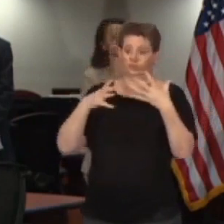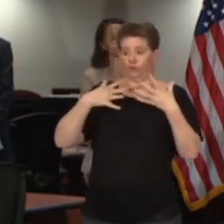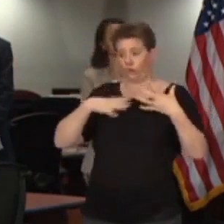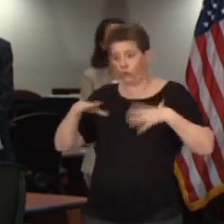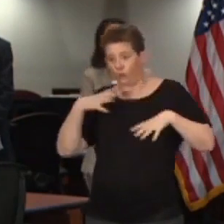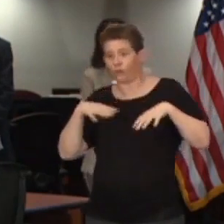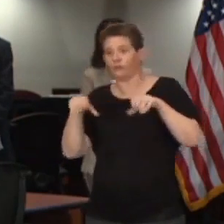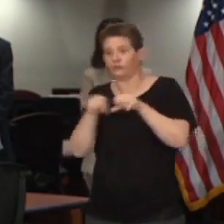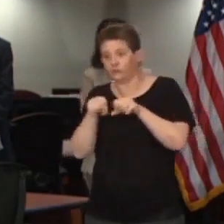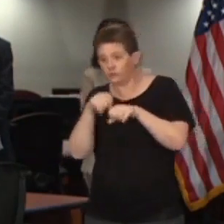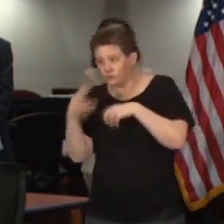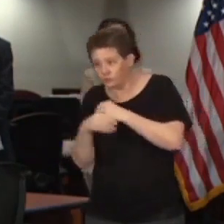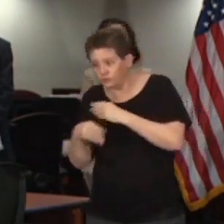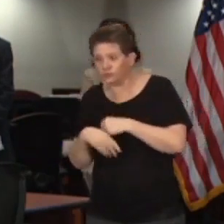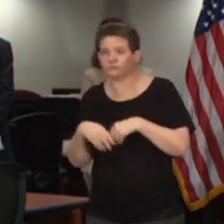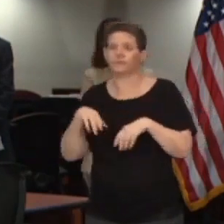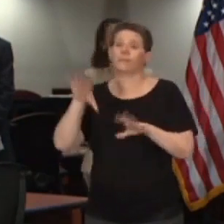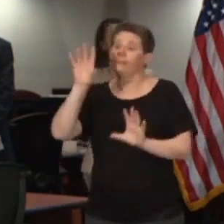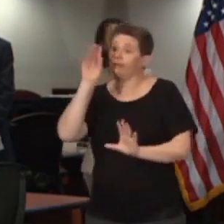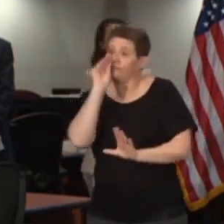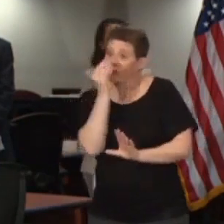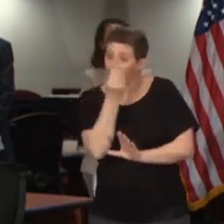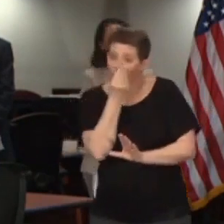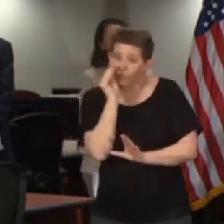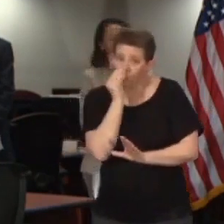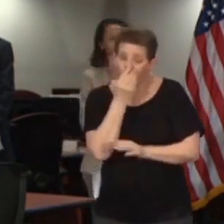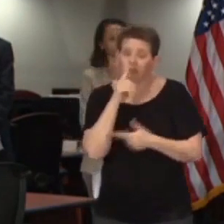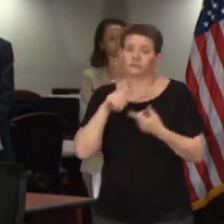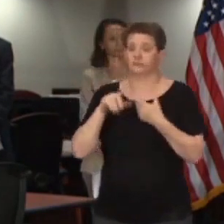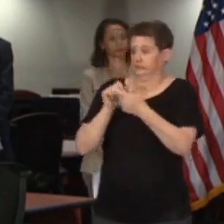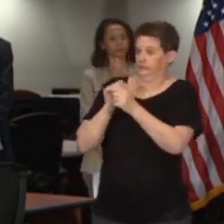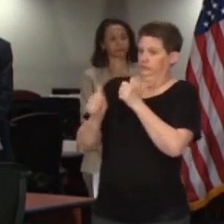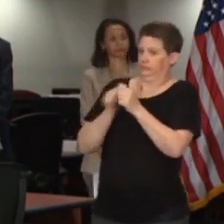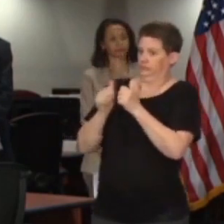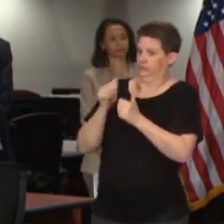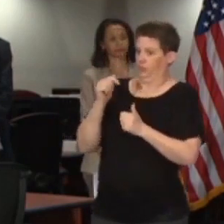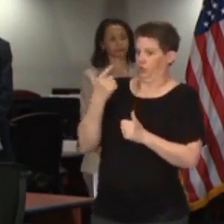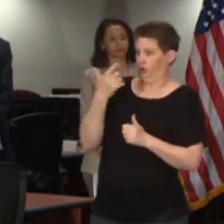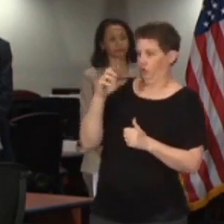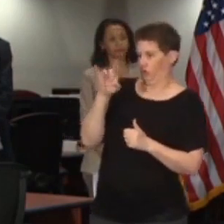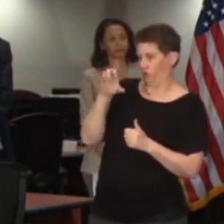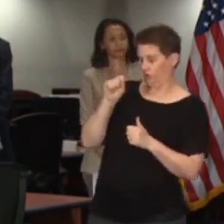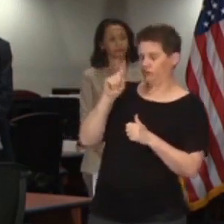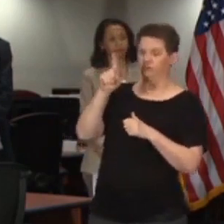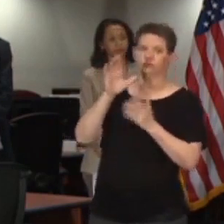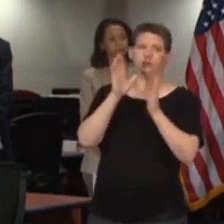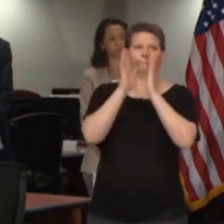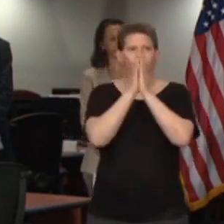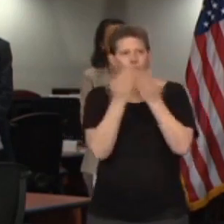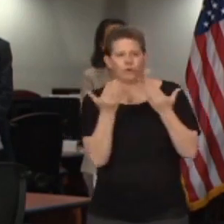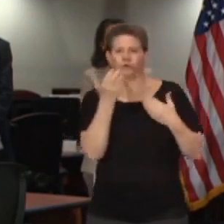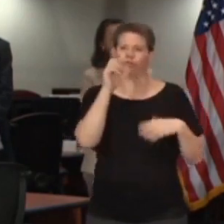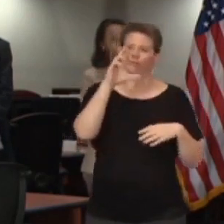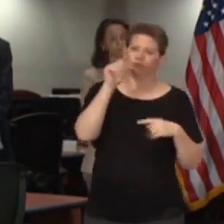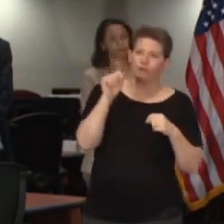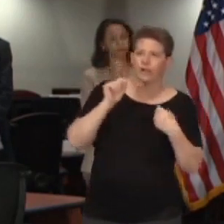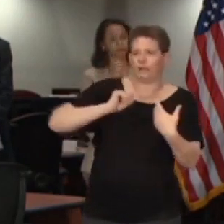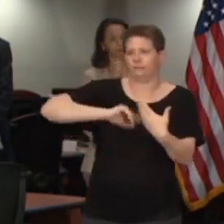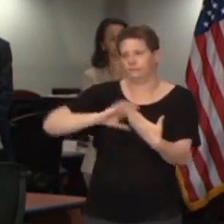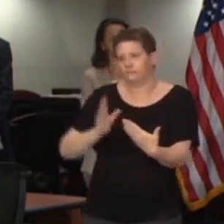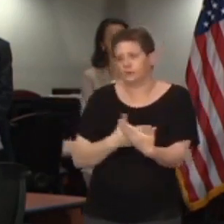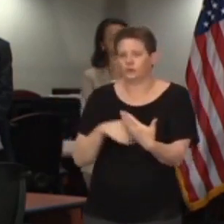accessory stores, florists, sporting goods stores, book, craft and music stores,